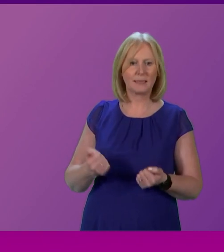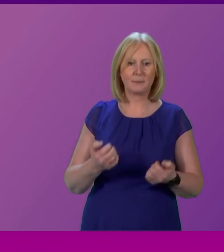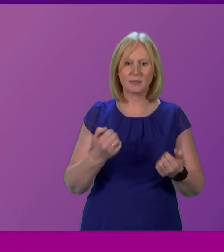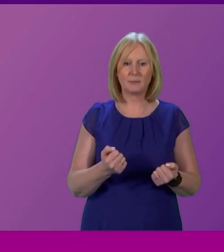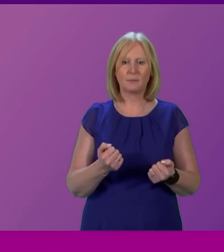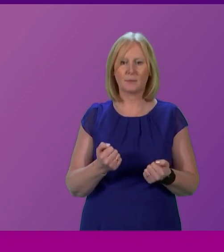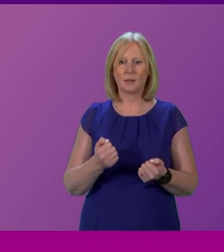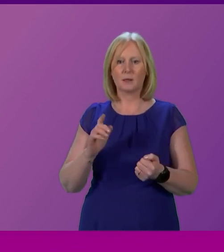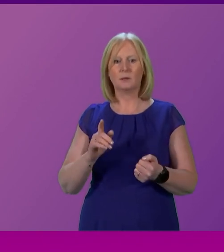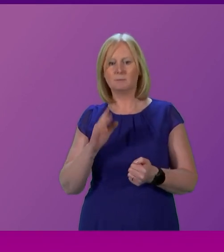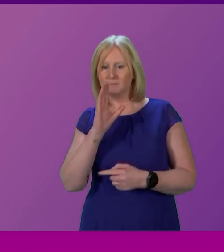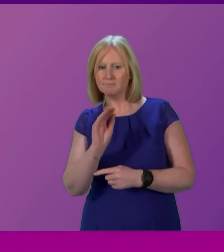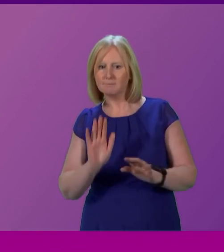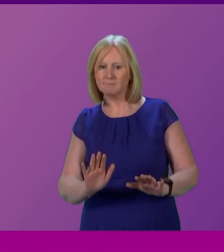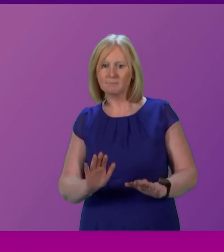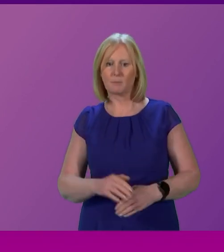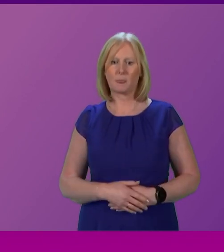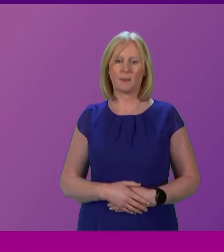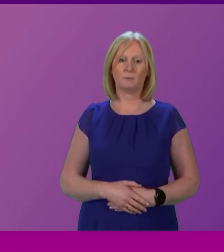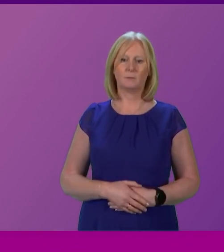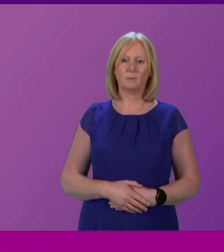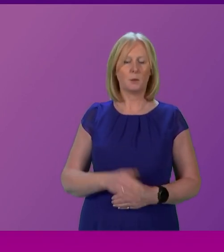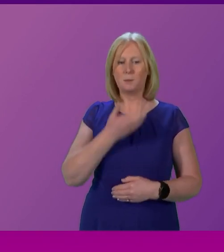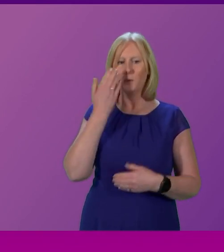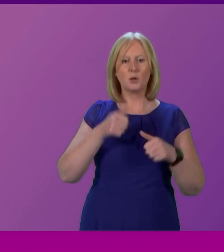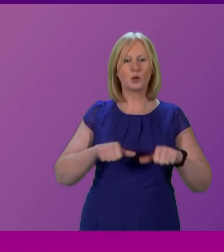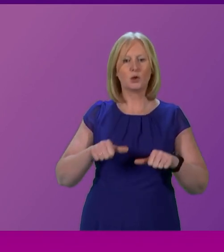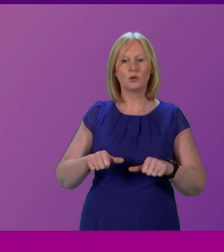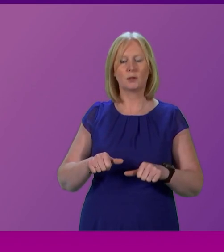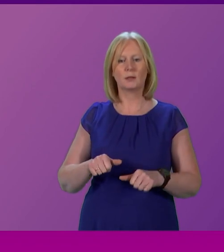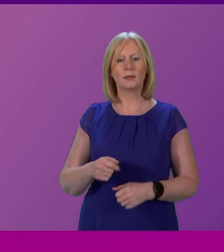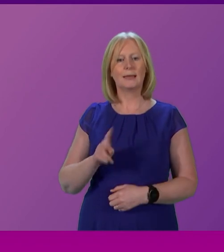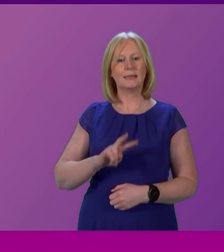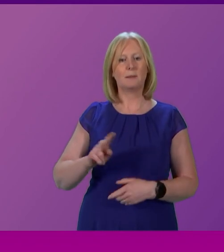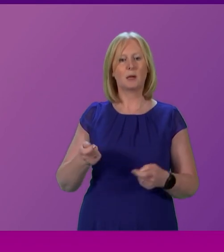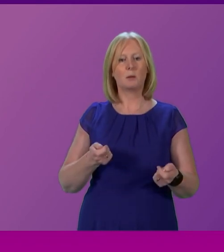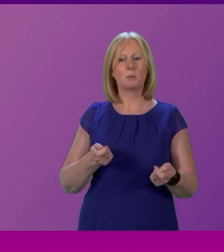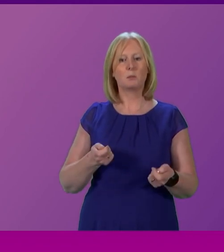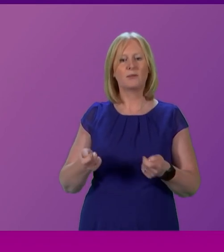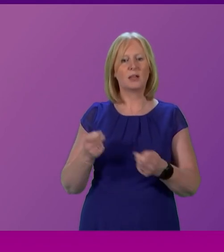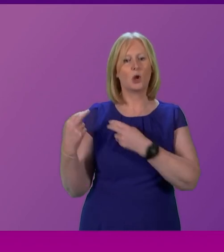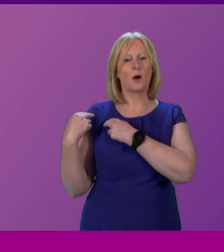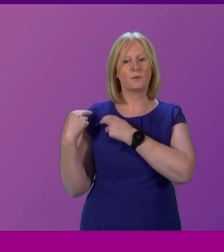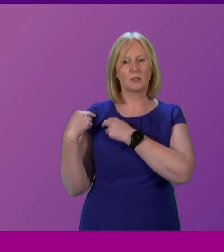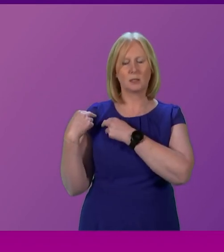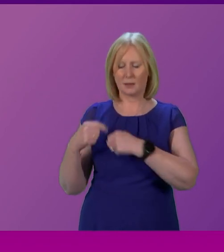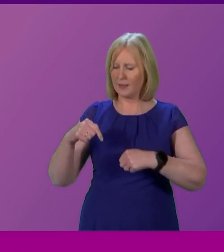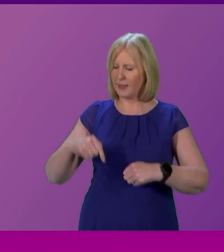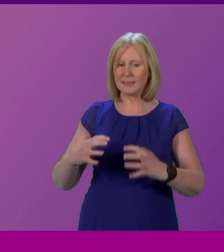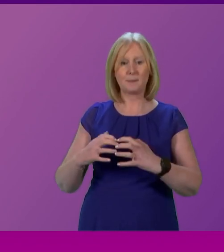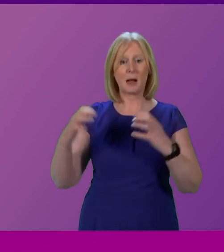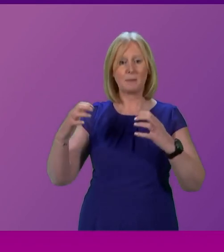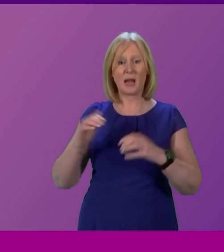do so in despair, but there is no political solution whatsoever? Finally, Deputy Presiding Officer, can I say this? Does this Parliament have a future